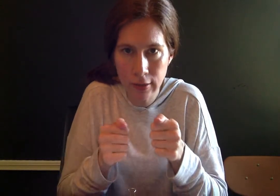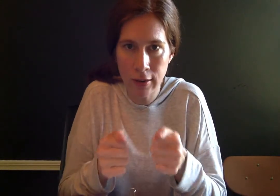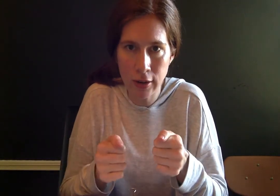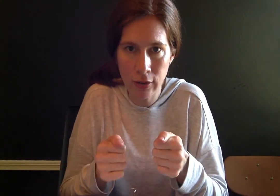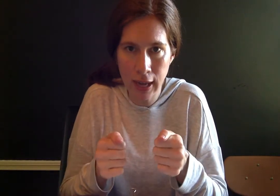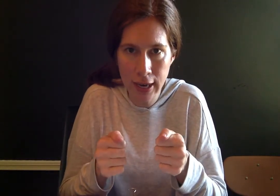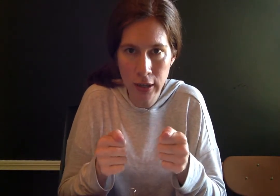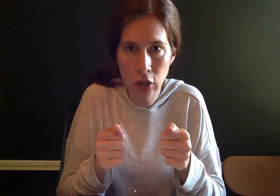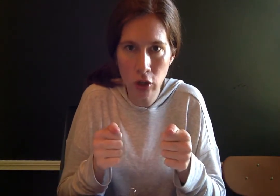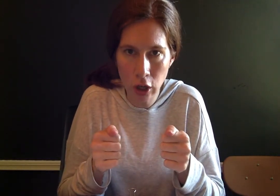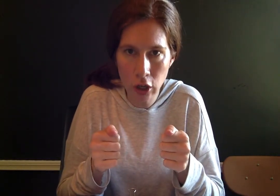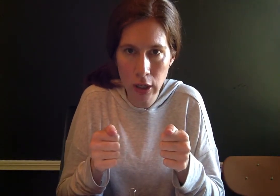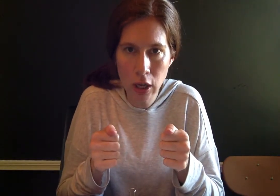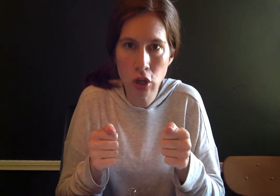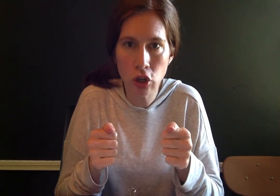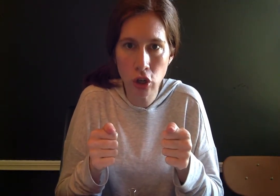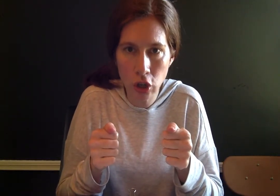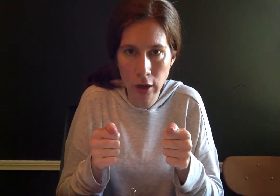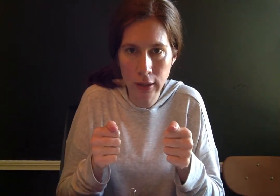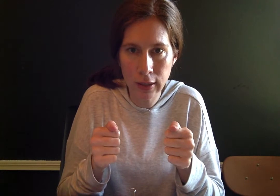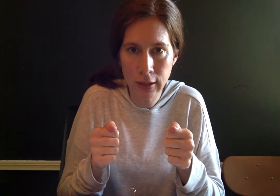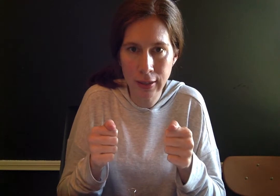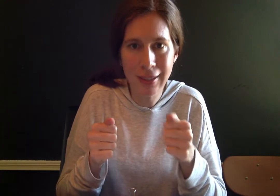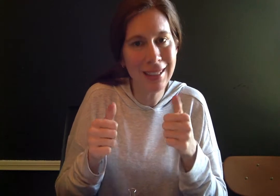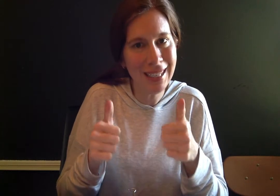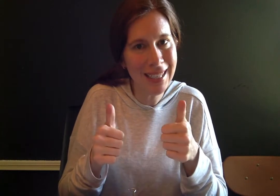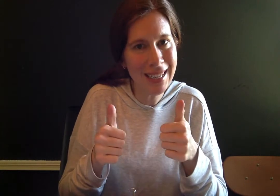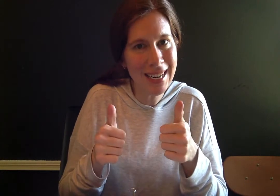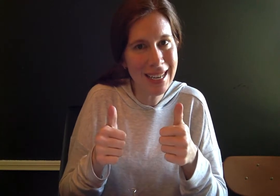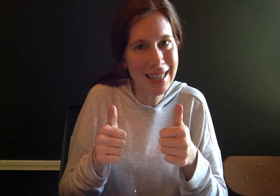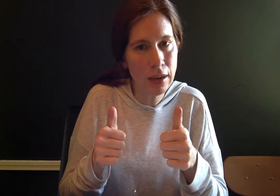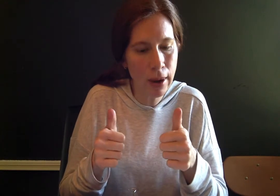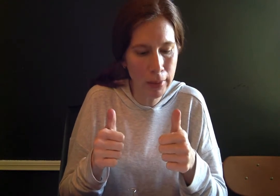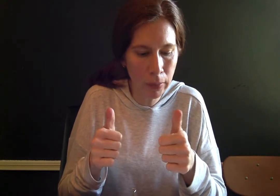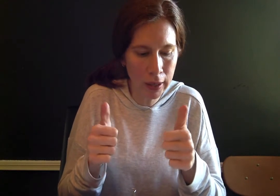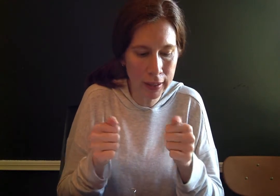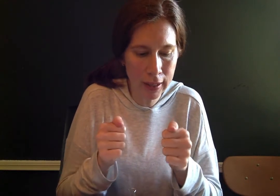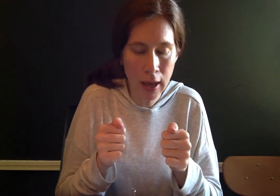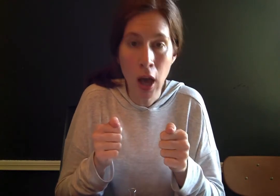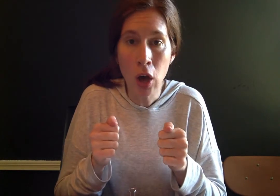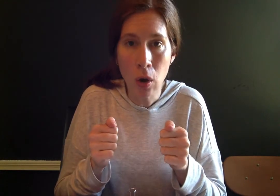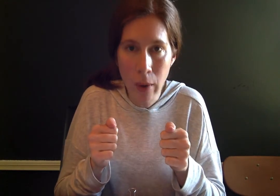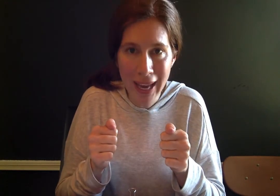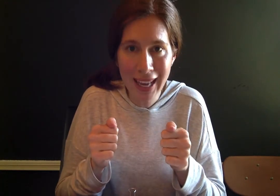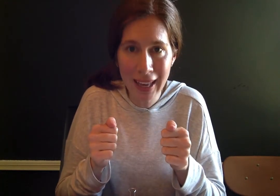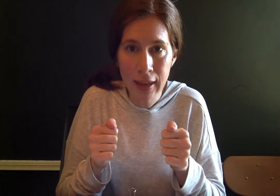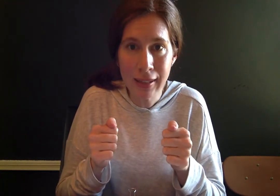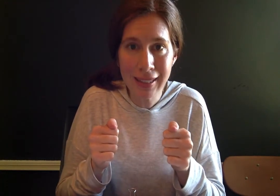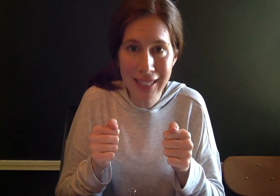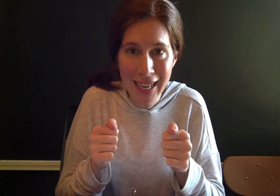No, you say it. Dirt shirt. Ding, ding, ding. They're rhyming words. Quick stick.